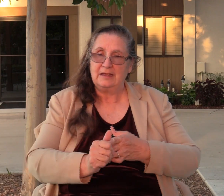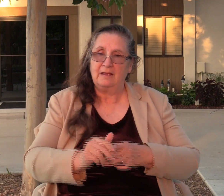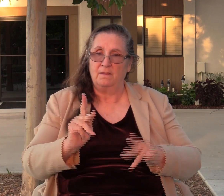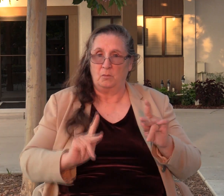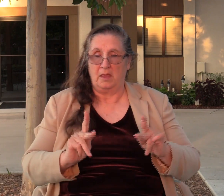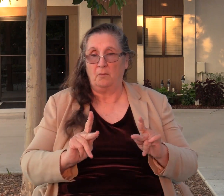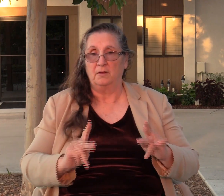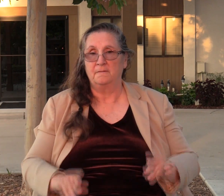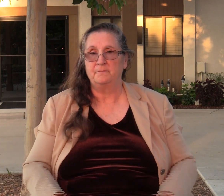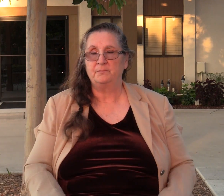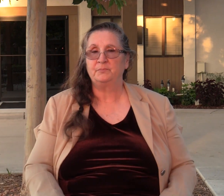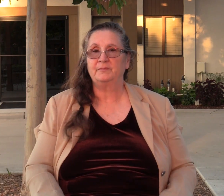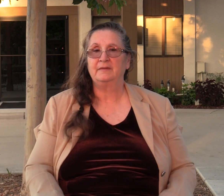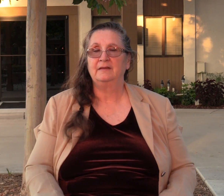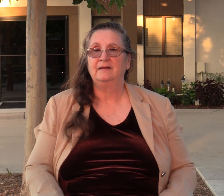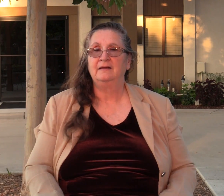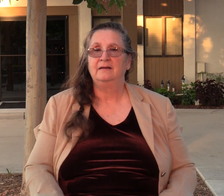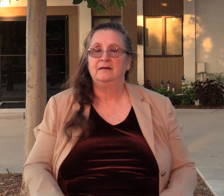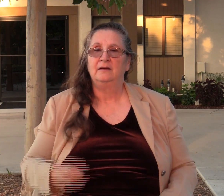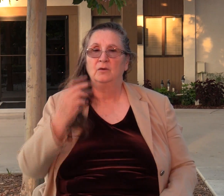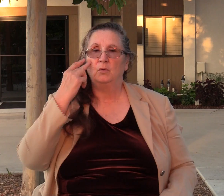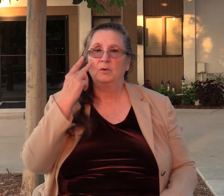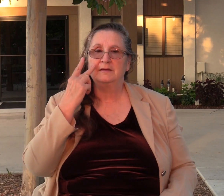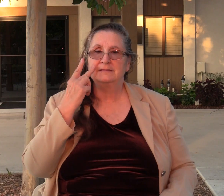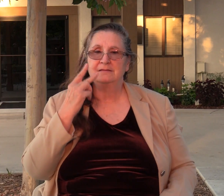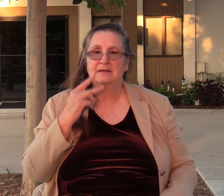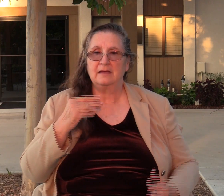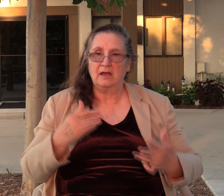And so we see here another application to leadership.